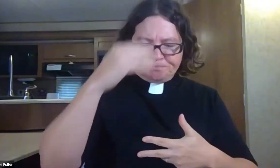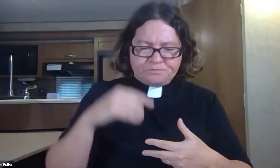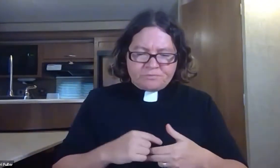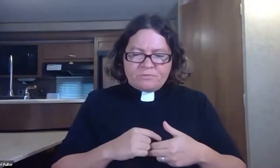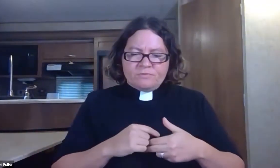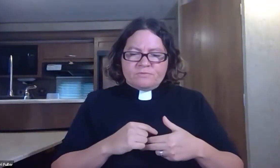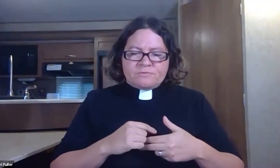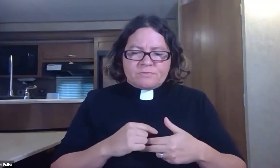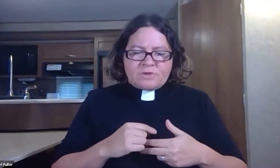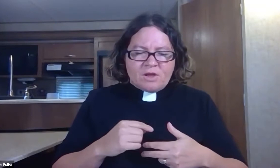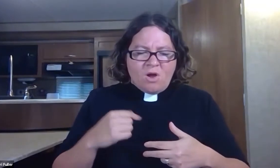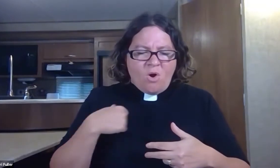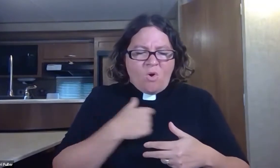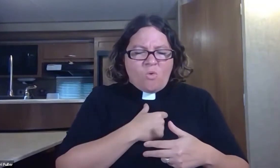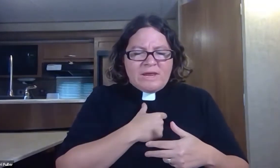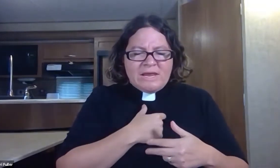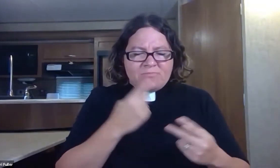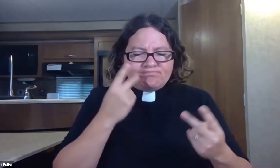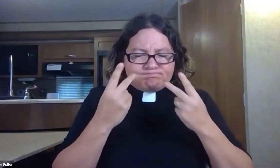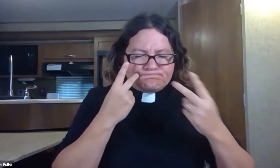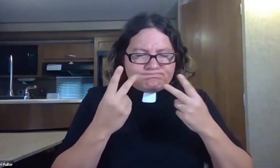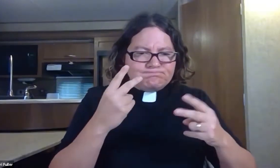one is adult and the two younger ones are still kids